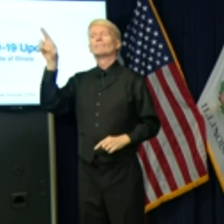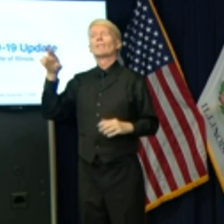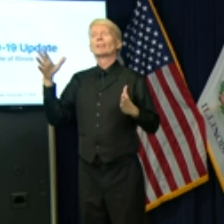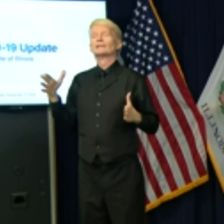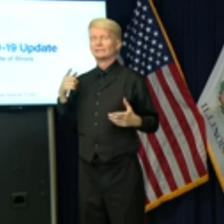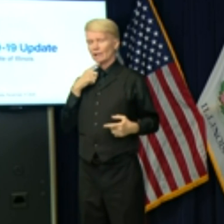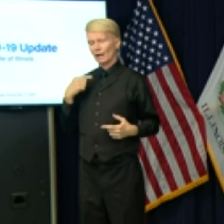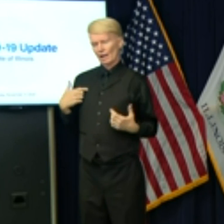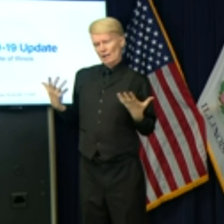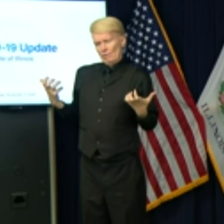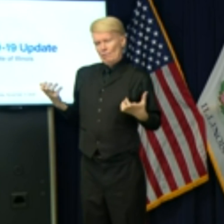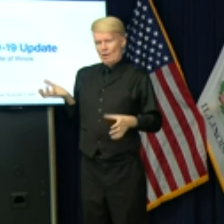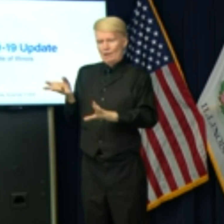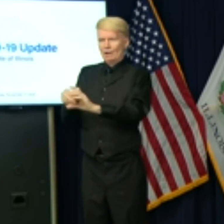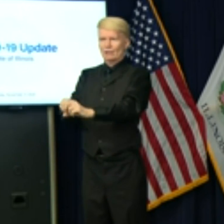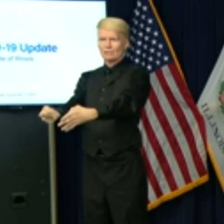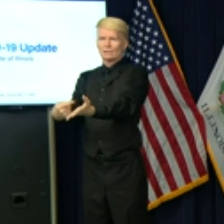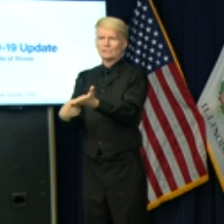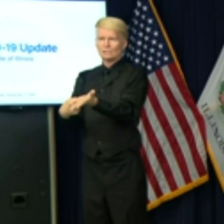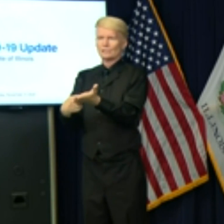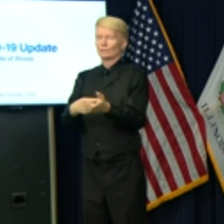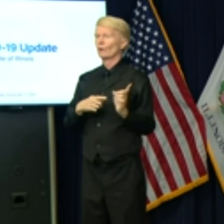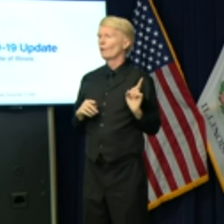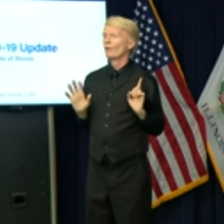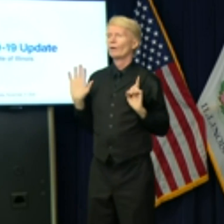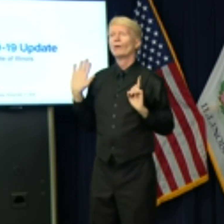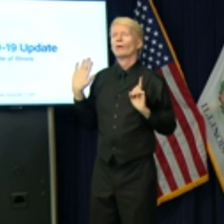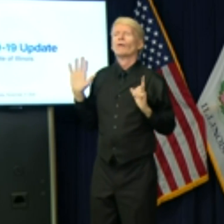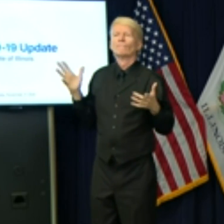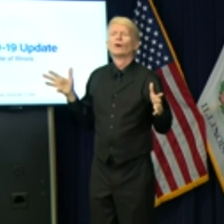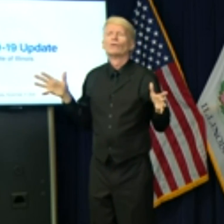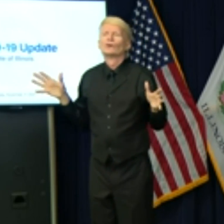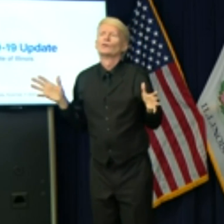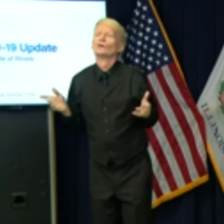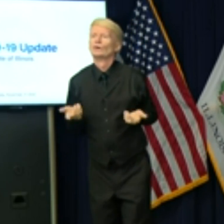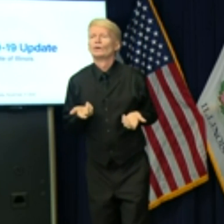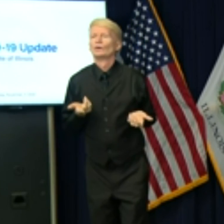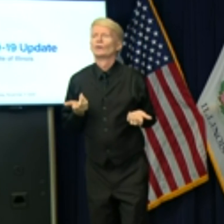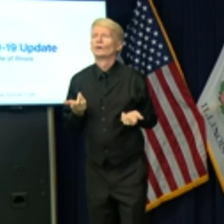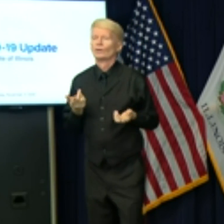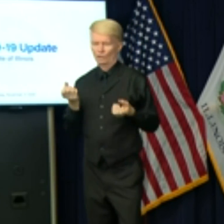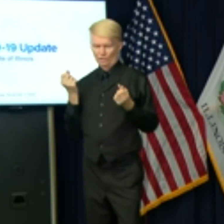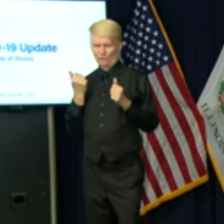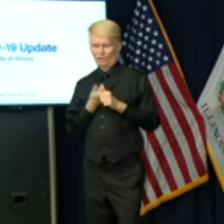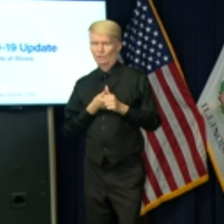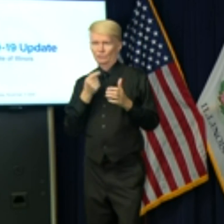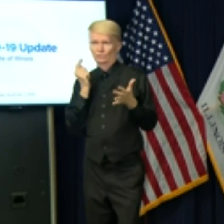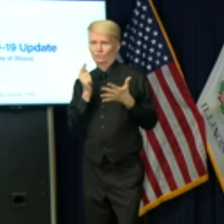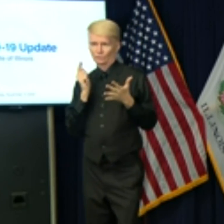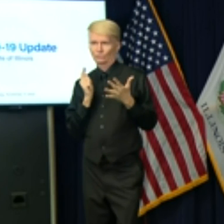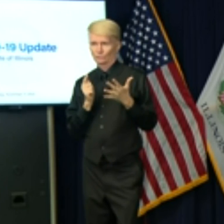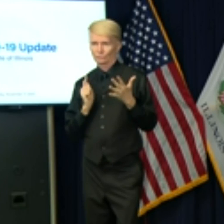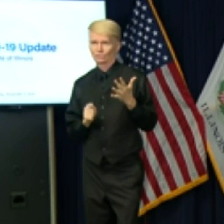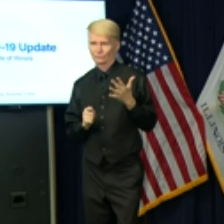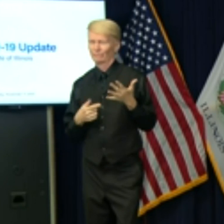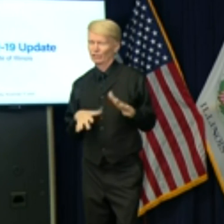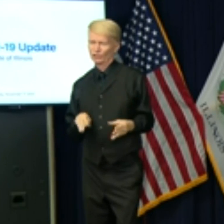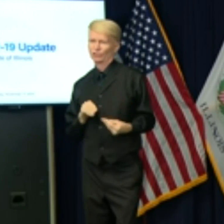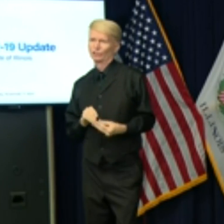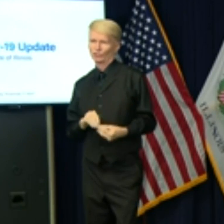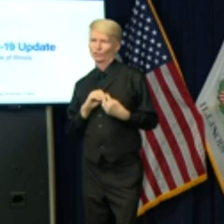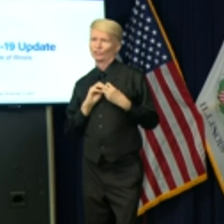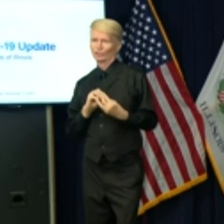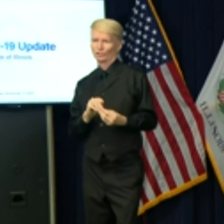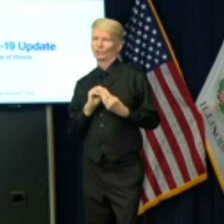in on some of this discussion? Oh, they have. mean, believe me, about each one of these things, I have had discussion after discussion